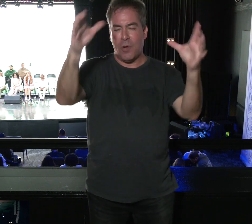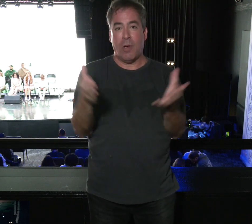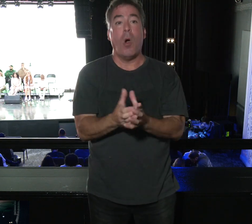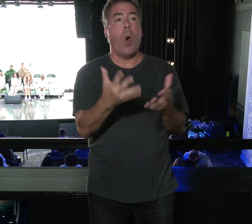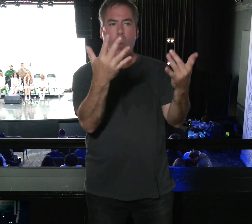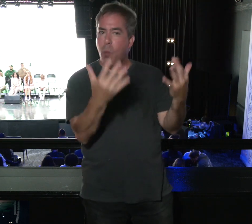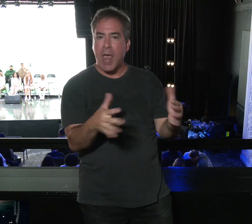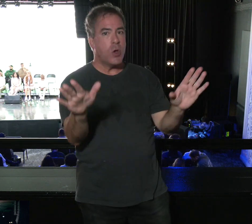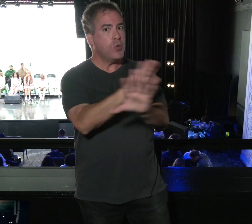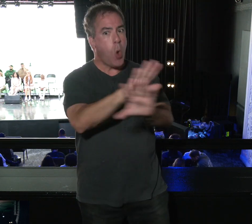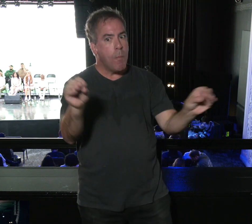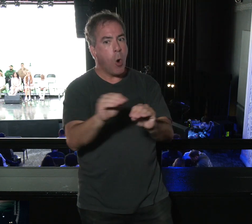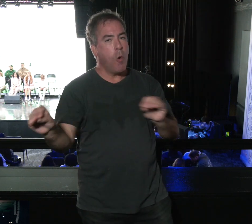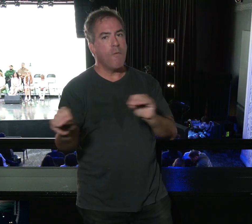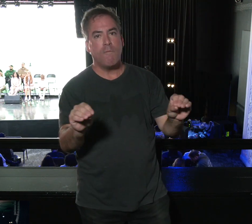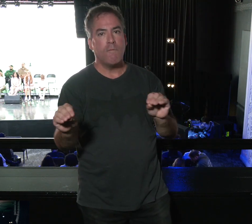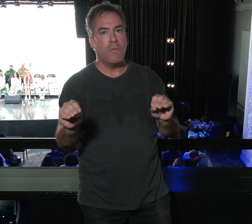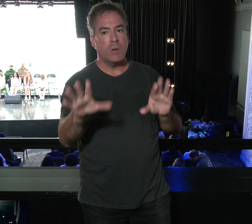Wait. Don't move.